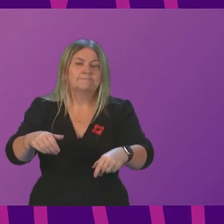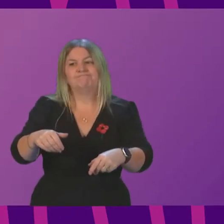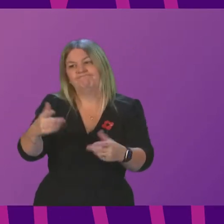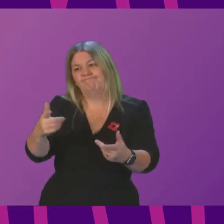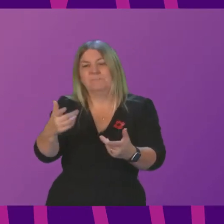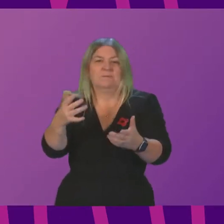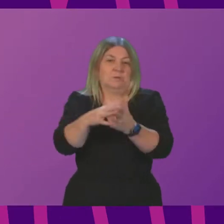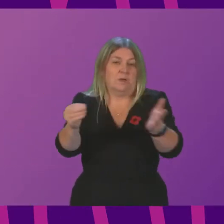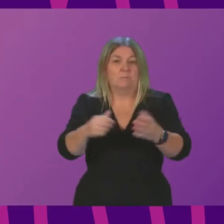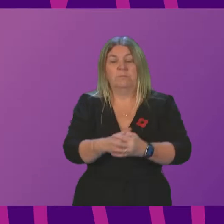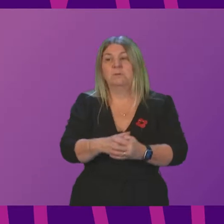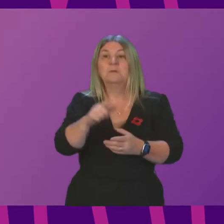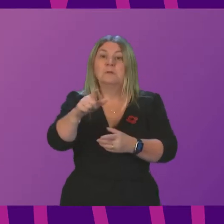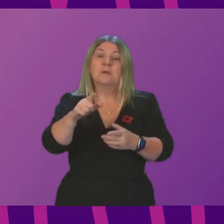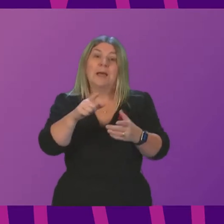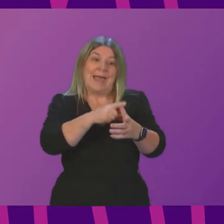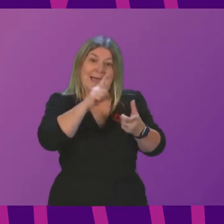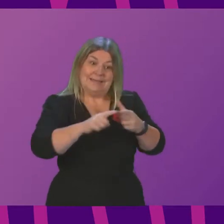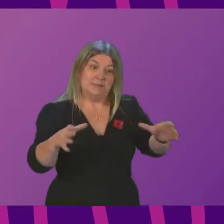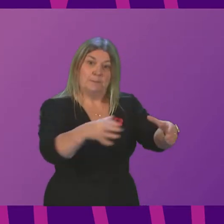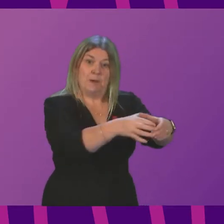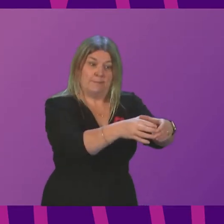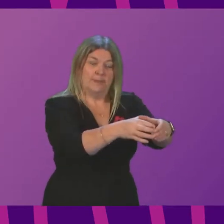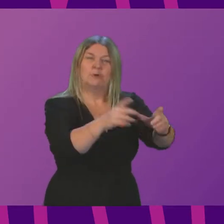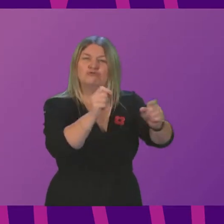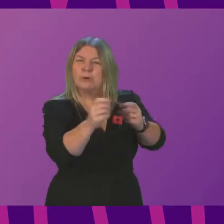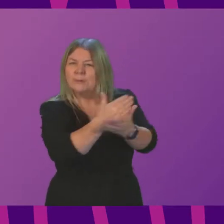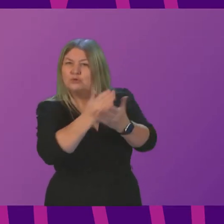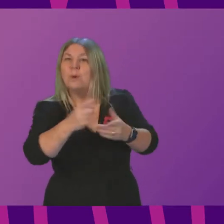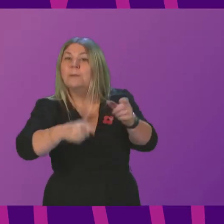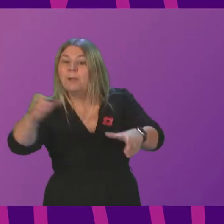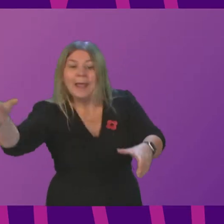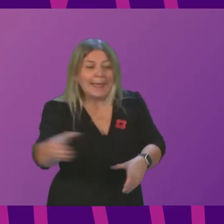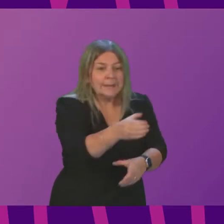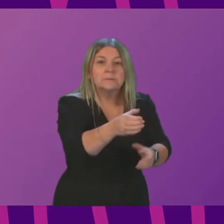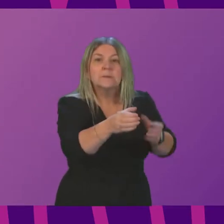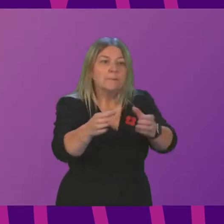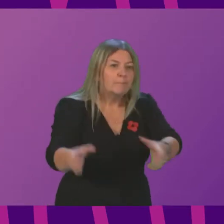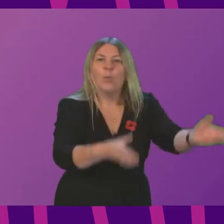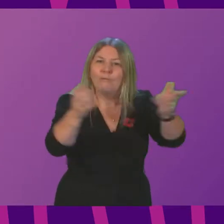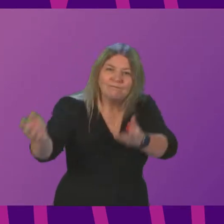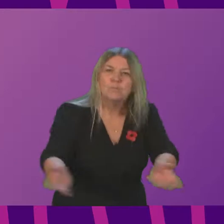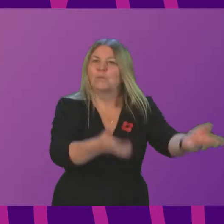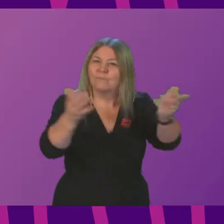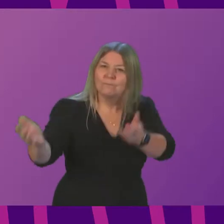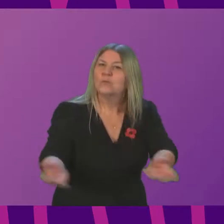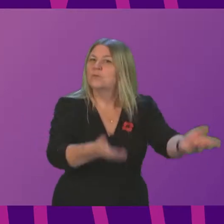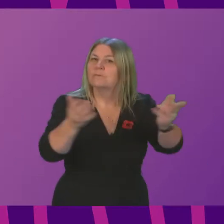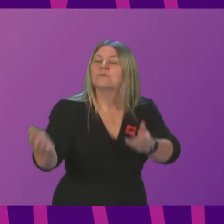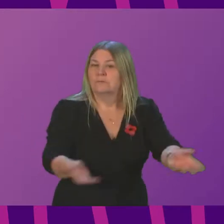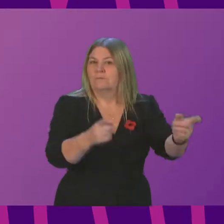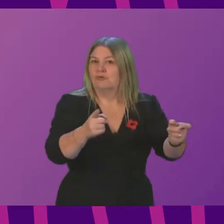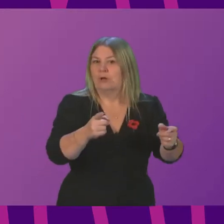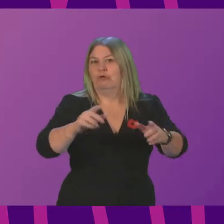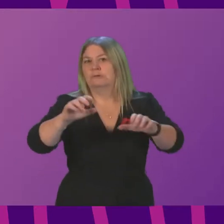including decompressing the A&E department by focusing on flow, implementing the Scottish Ambulance Service arrival screens and opening additional